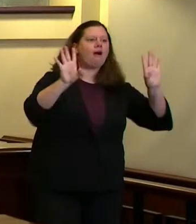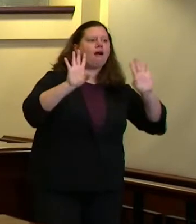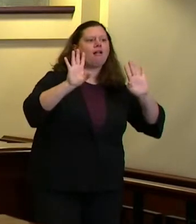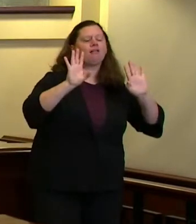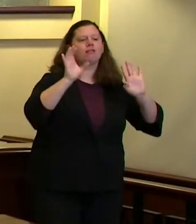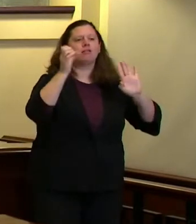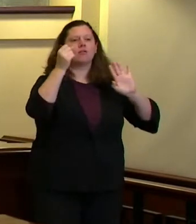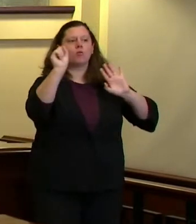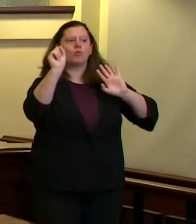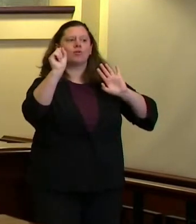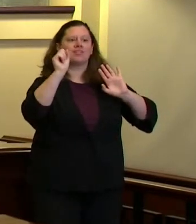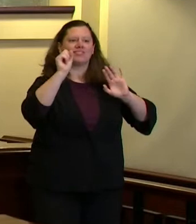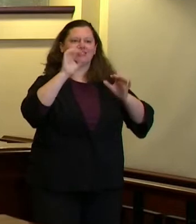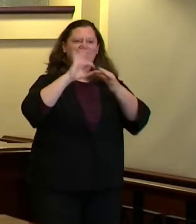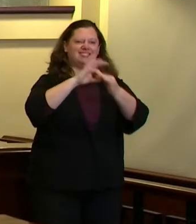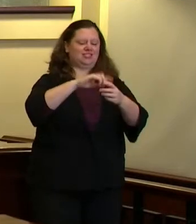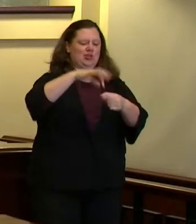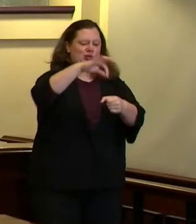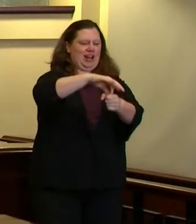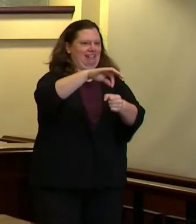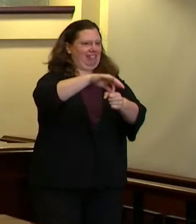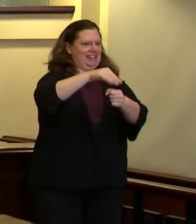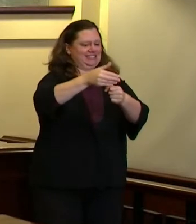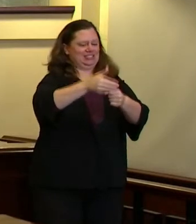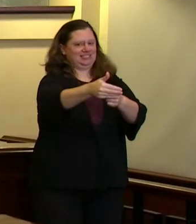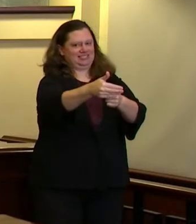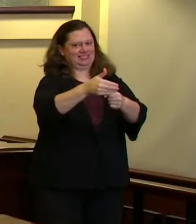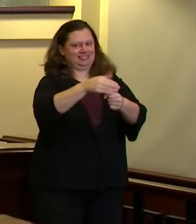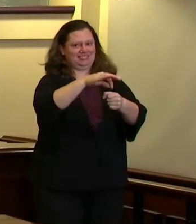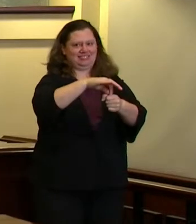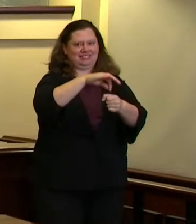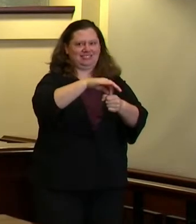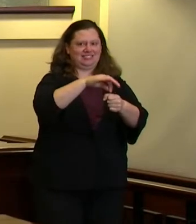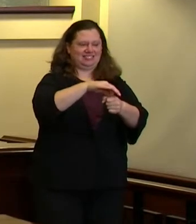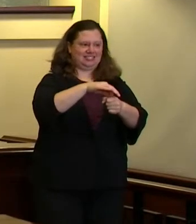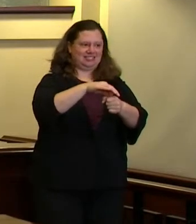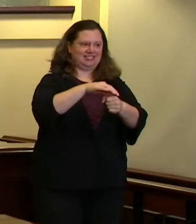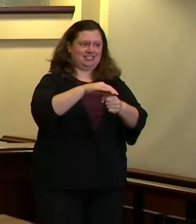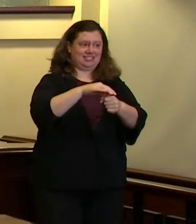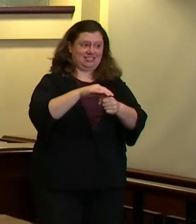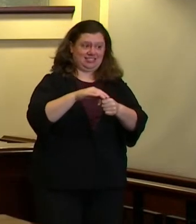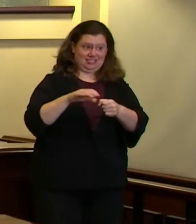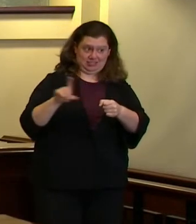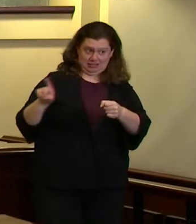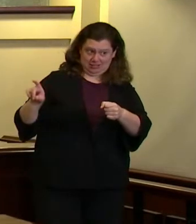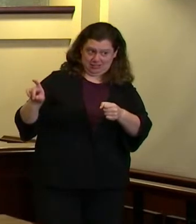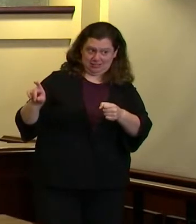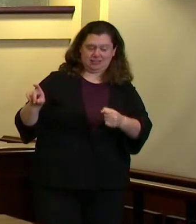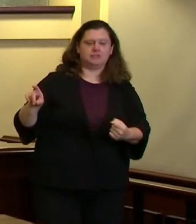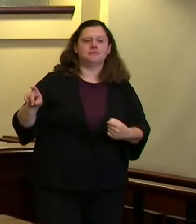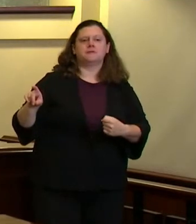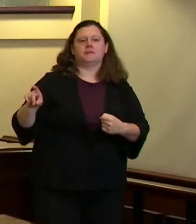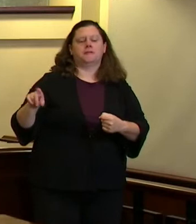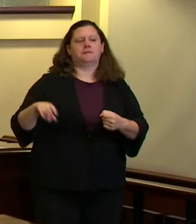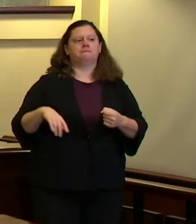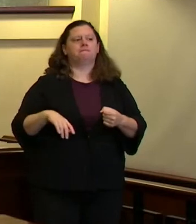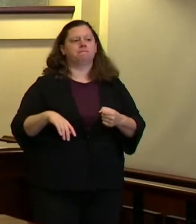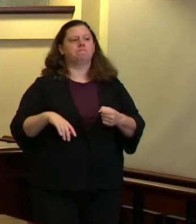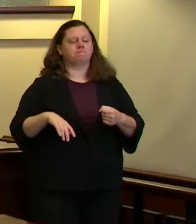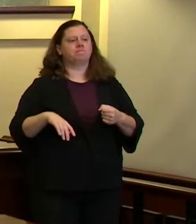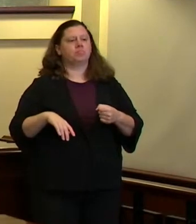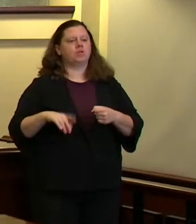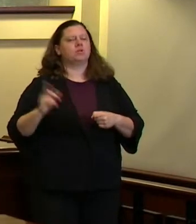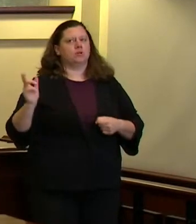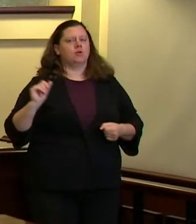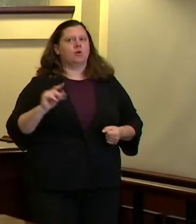election maggie is that a fair restatement of your question yes it is thank you okay so she says that's a fair restatement of her